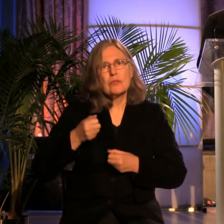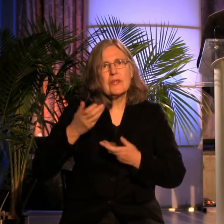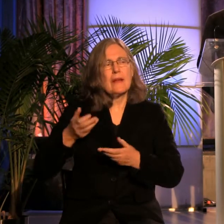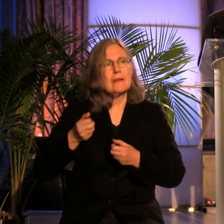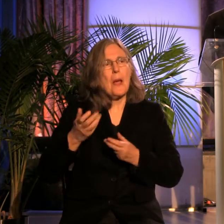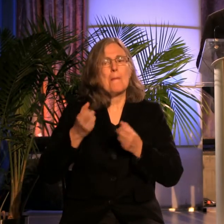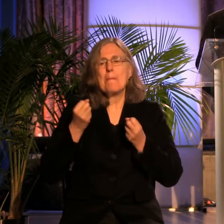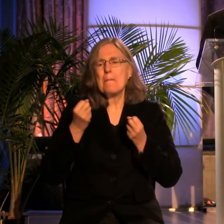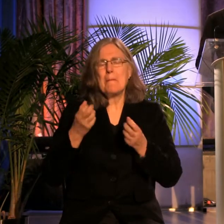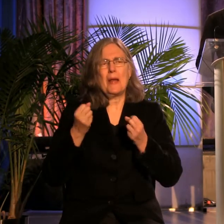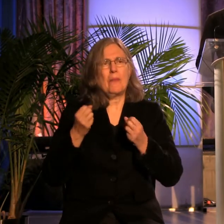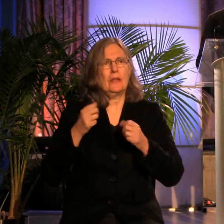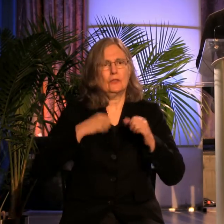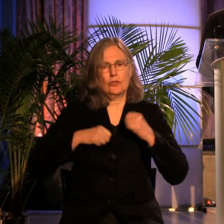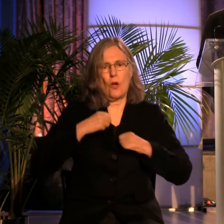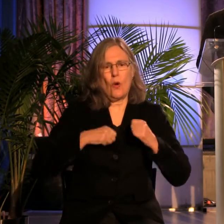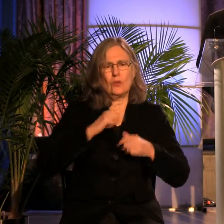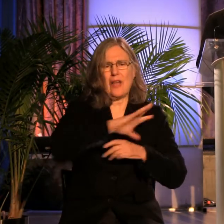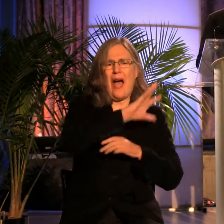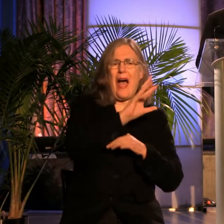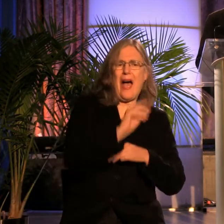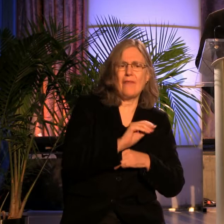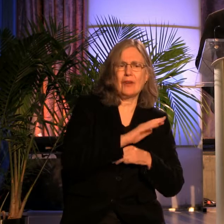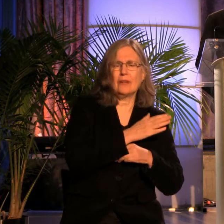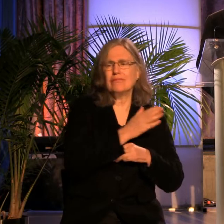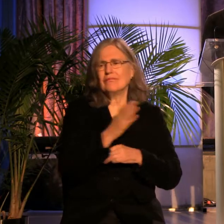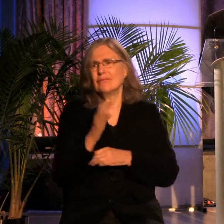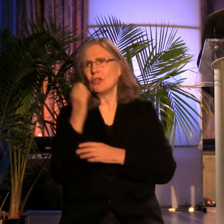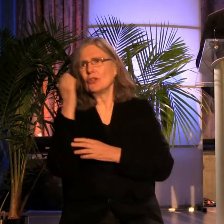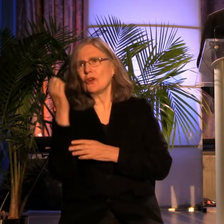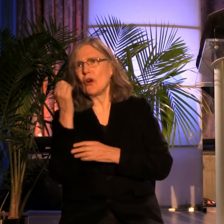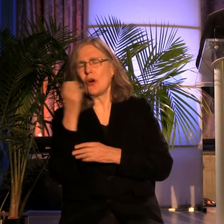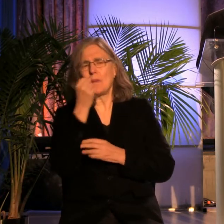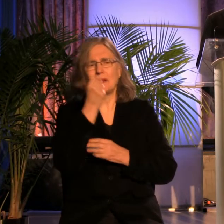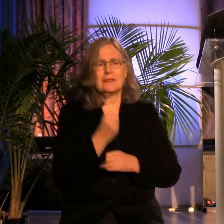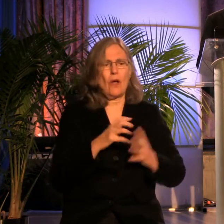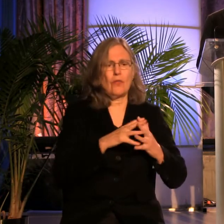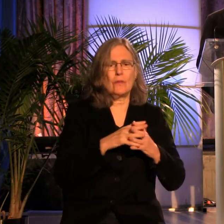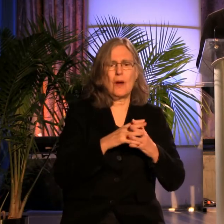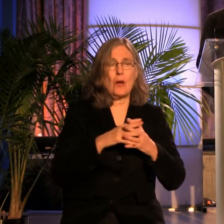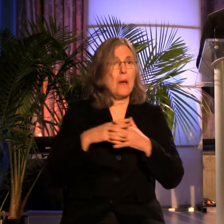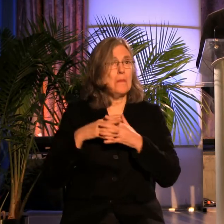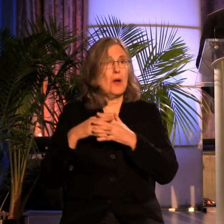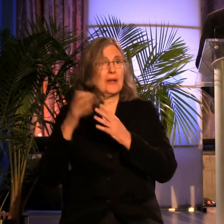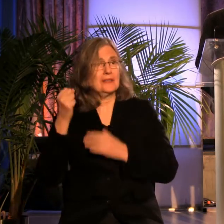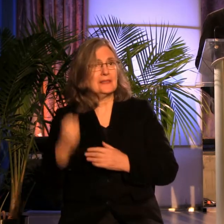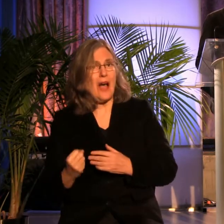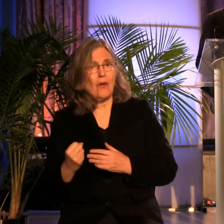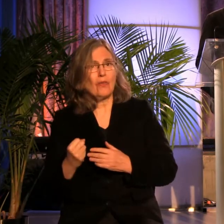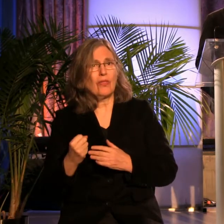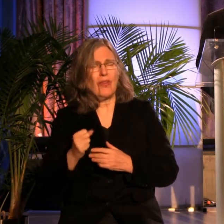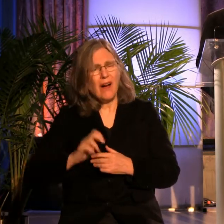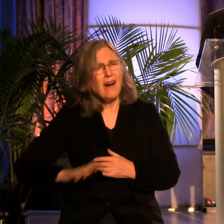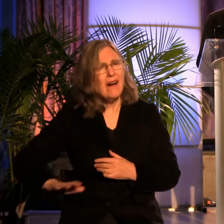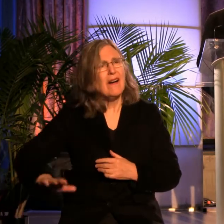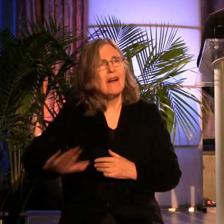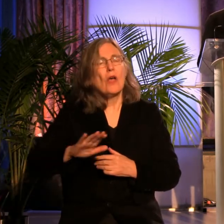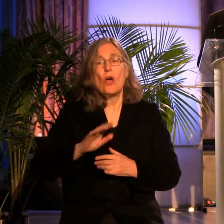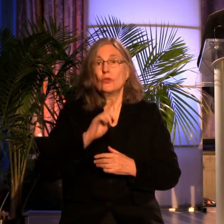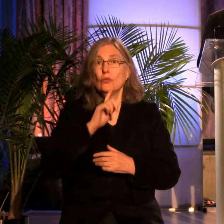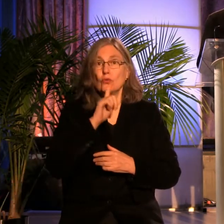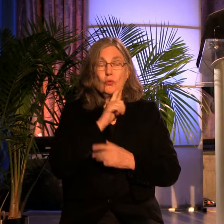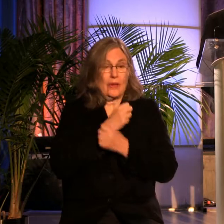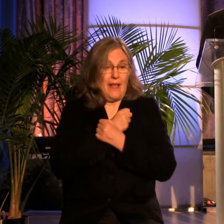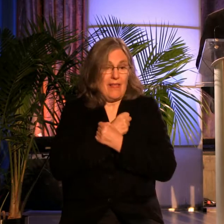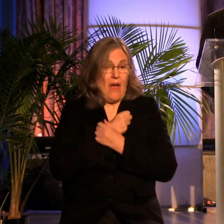artists from Africa to Europe, from South America to the American South and beyond. To say that I truly love music is